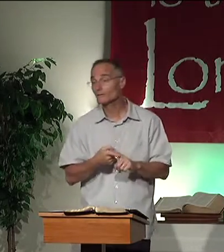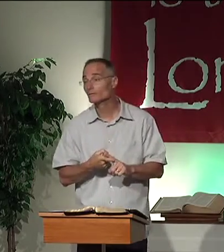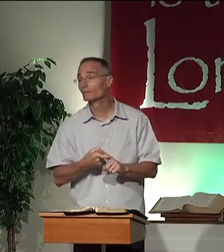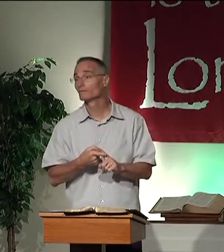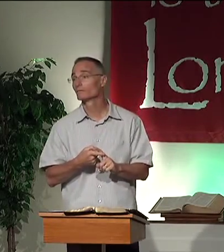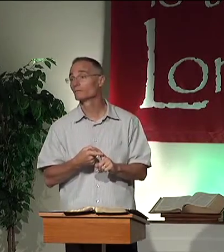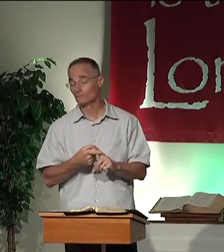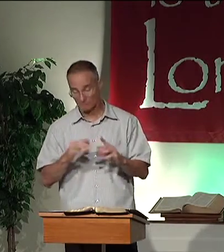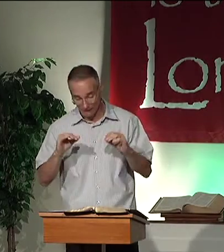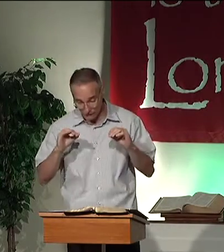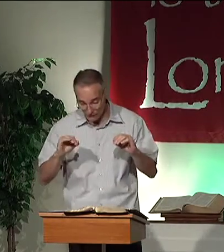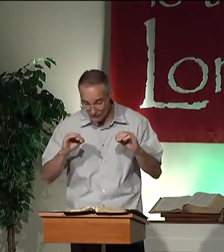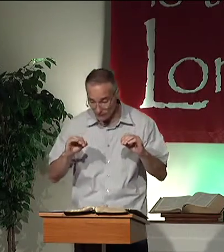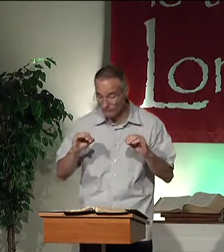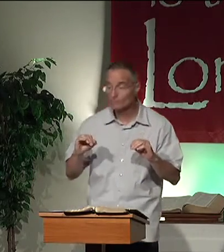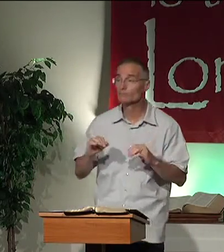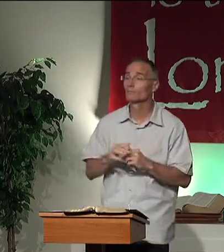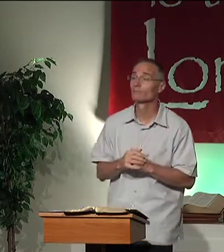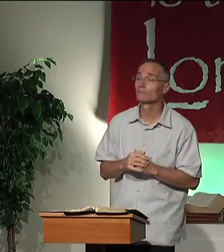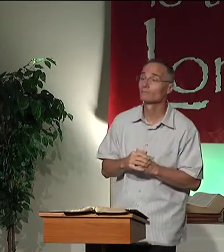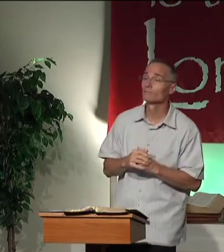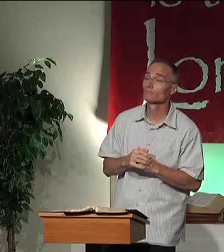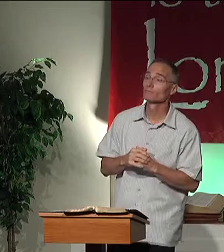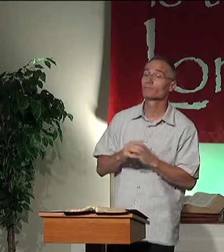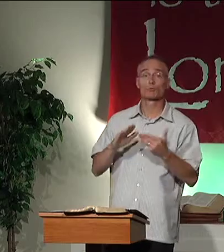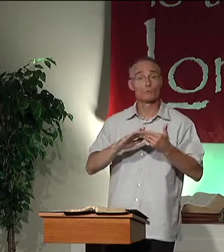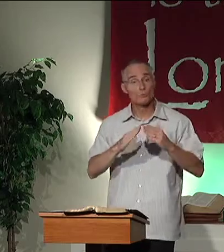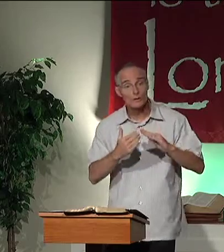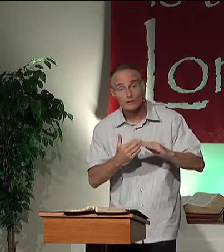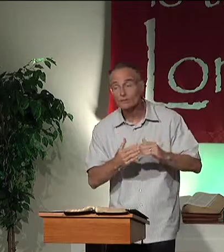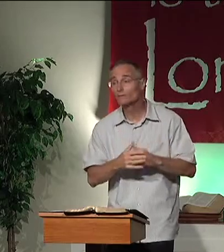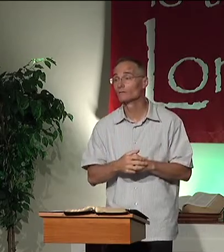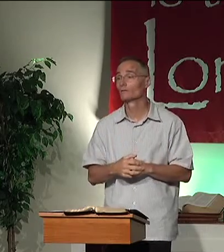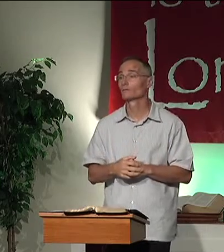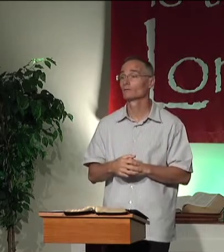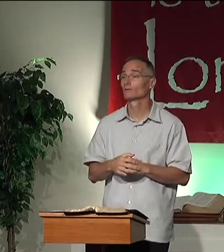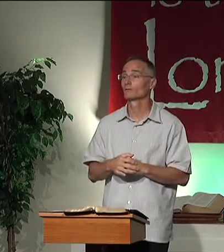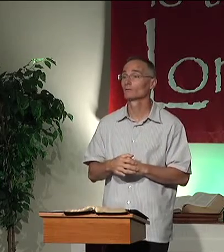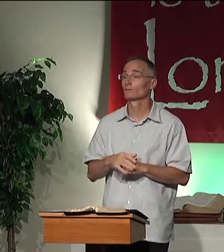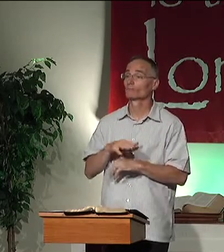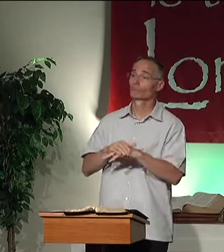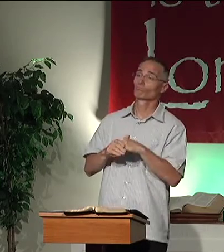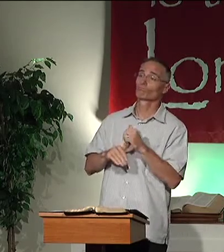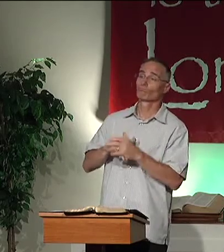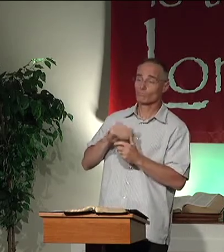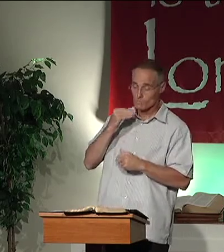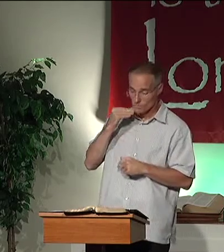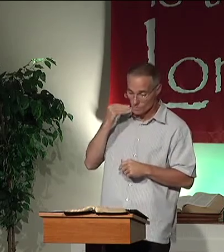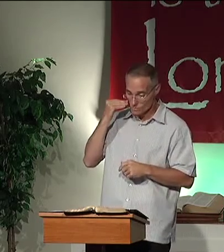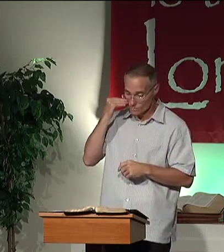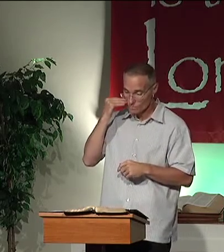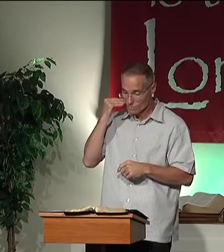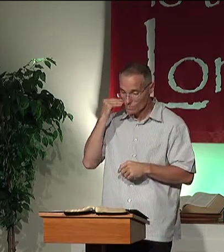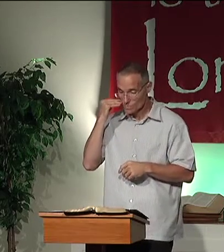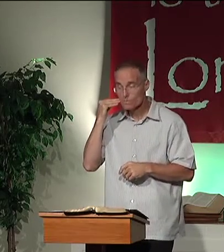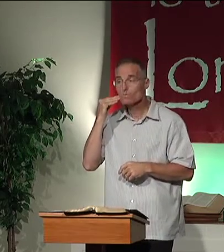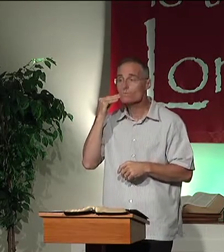Your friends, your teachers, your community, your comfortable